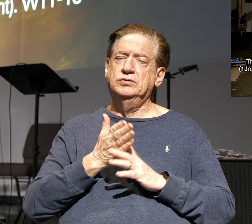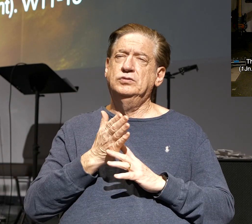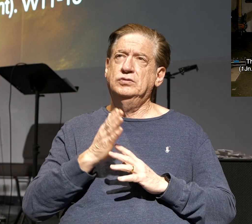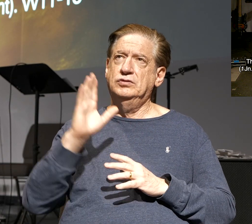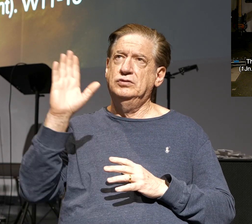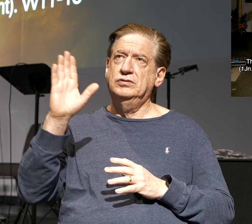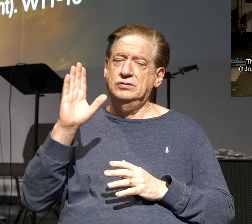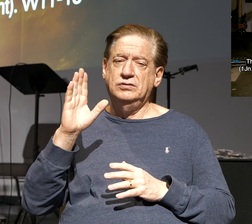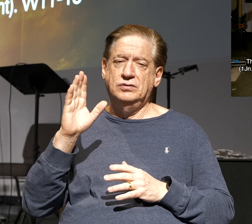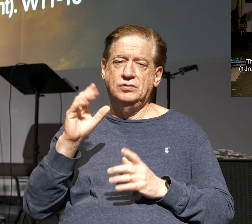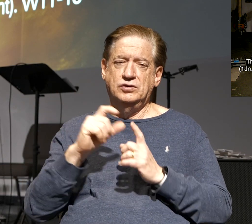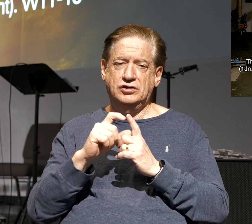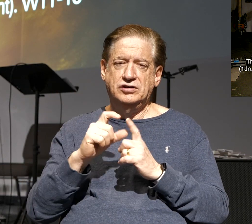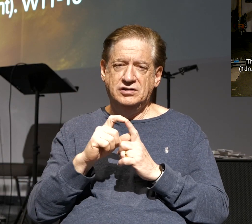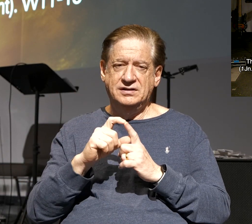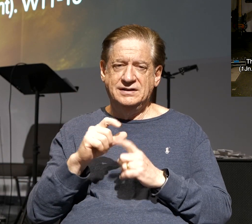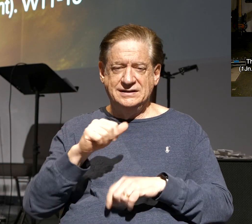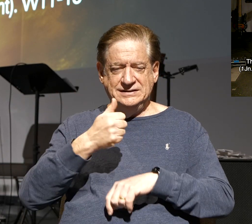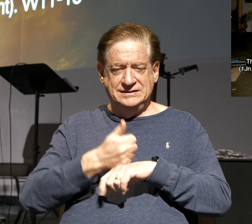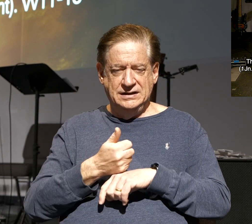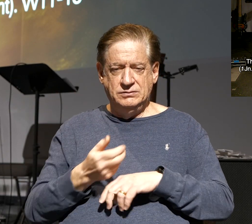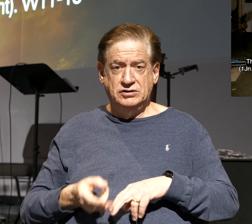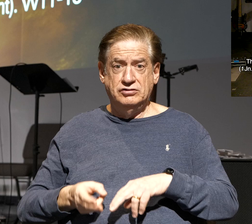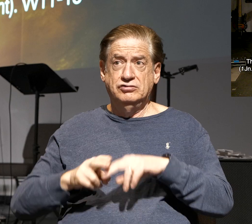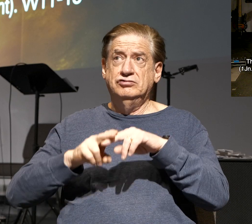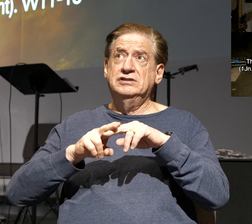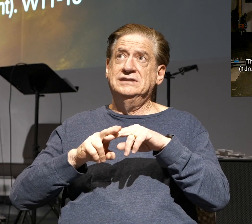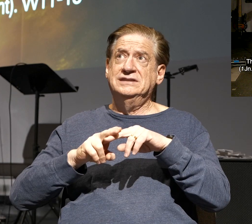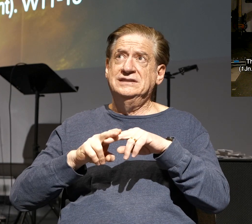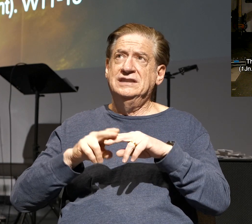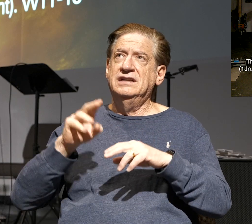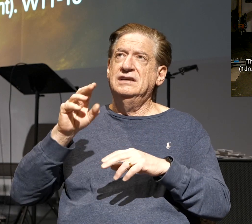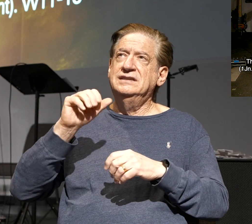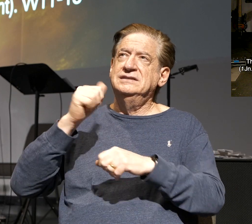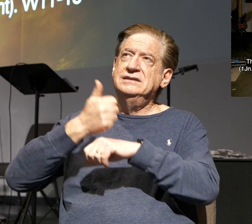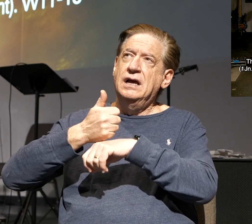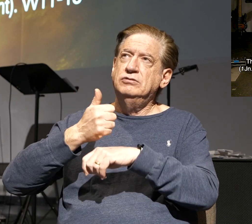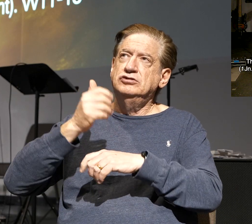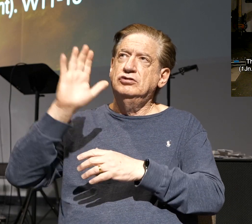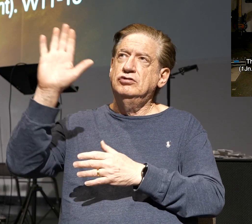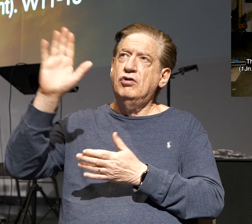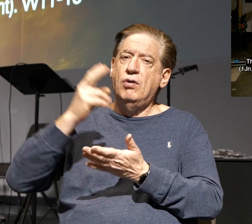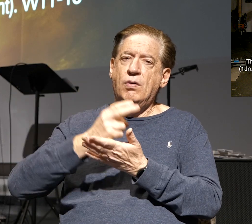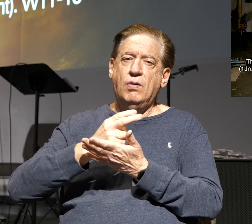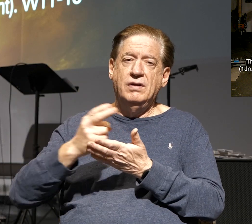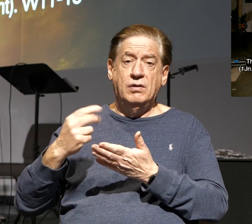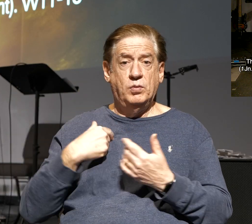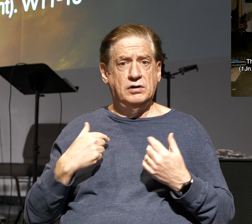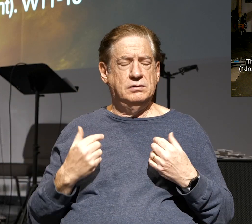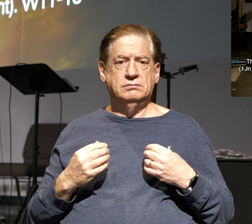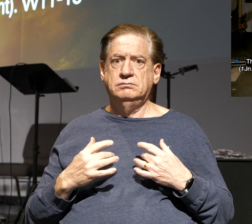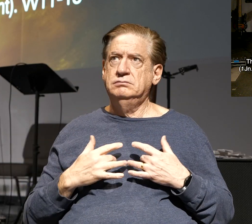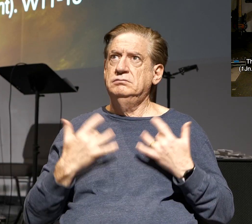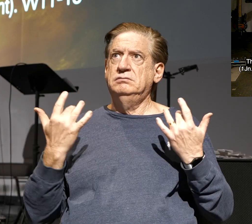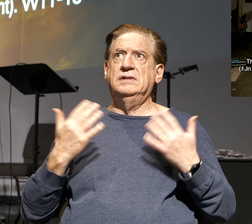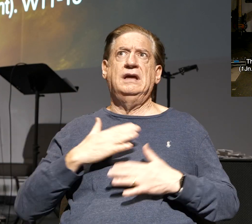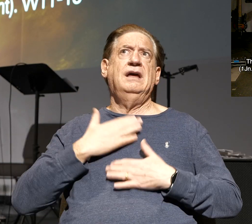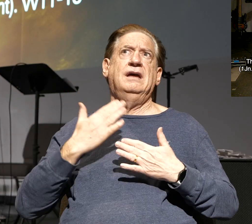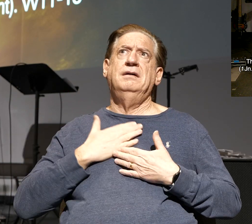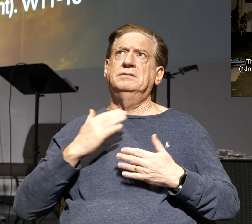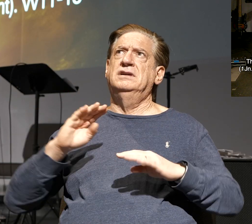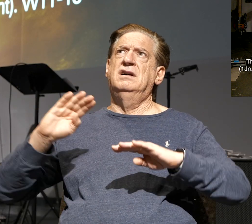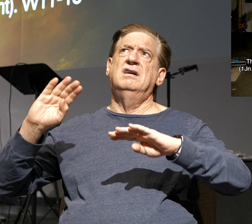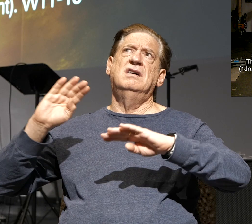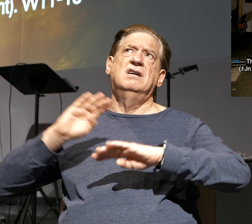love for others, establishing us in Your holiness so that we are so happy, contented, satisfied